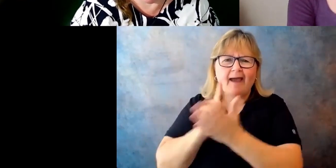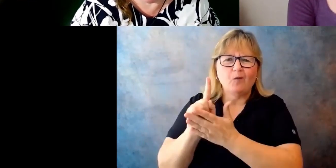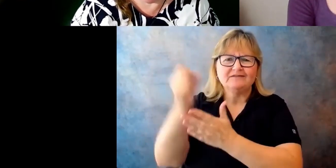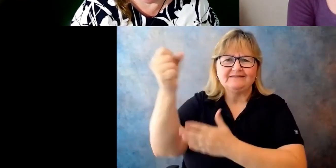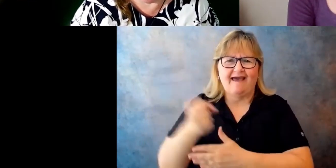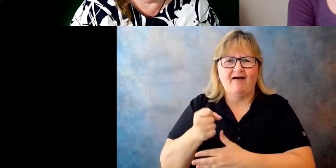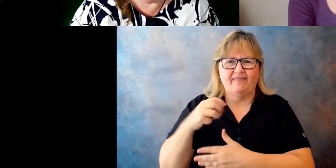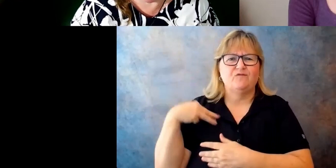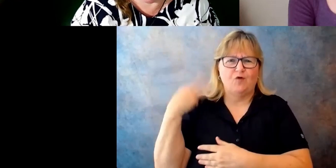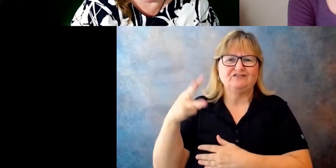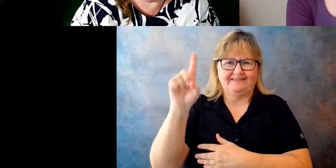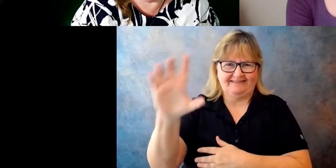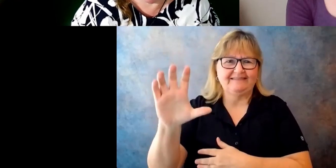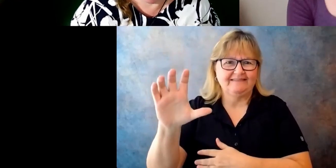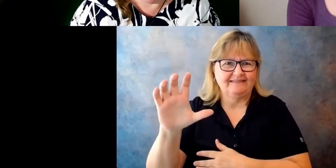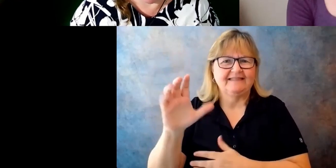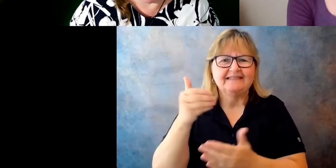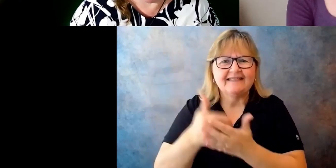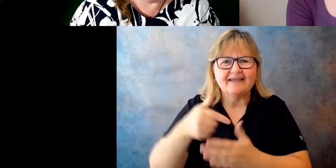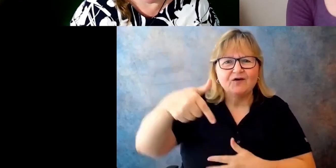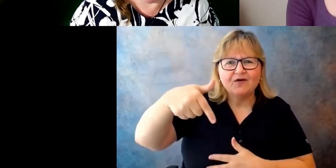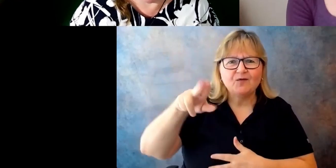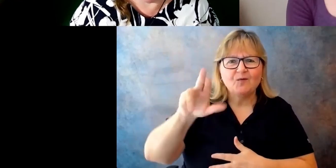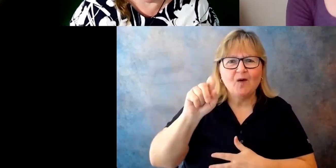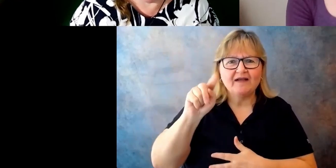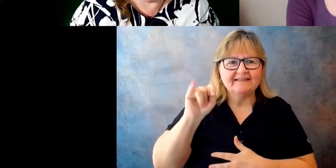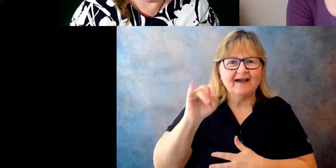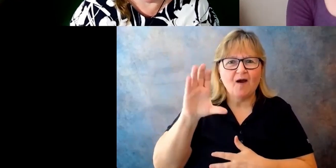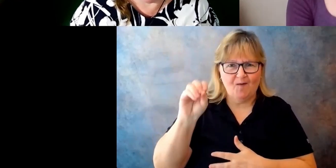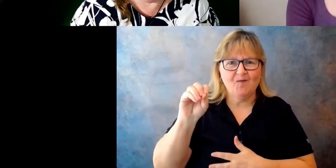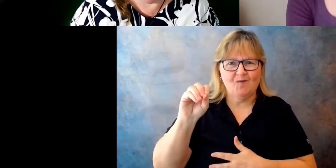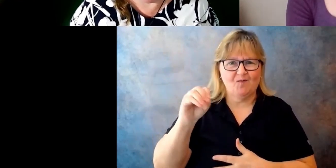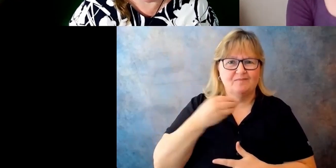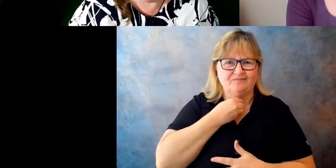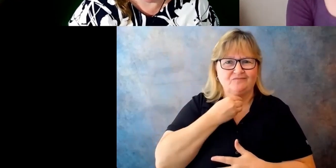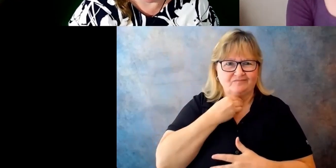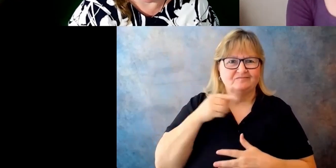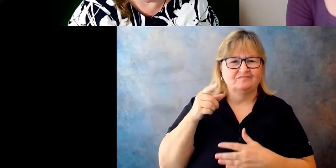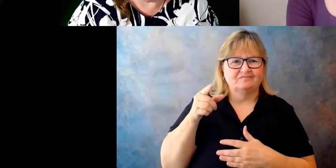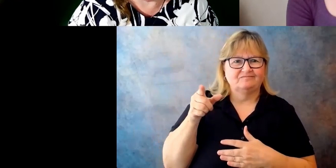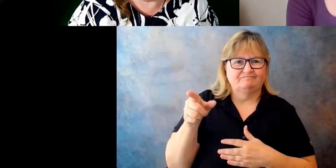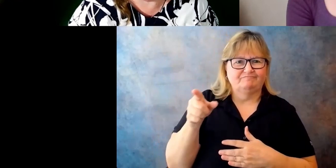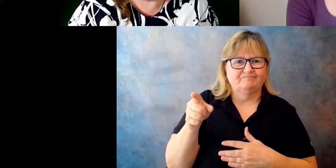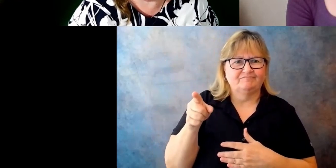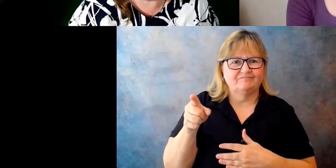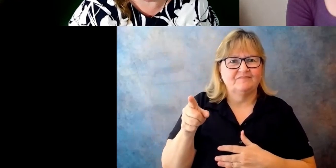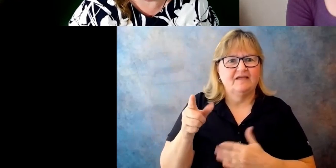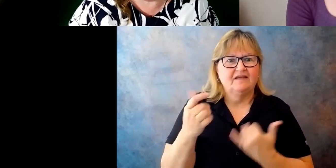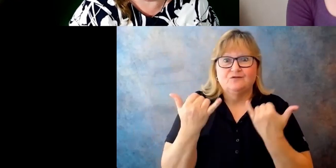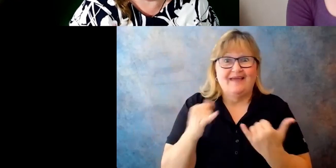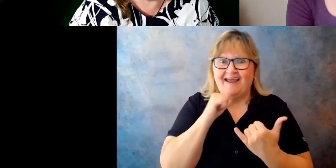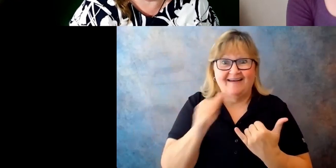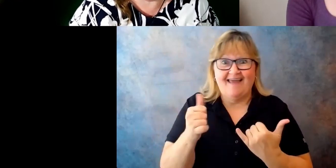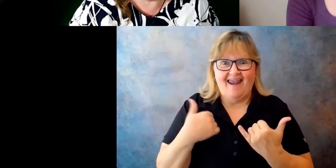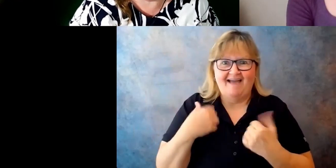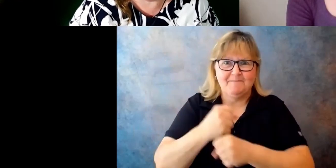and very close to Marine Corps-based Quantico. Today, they're not doing the live bombing, but sometimes I've been on